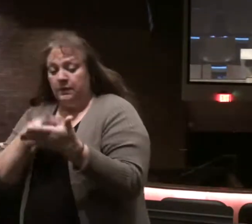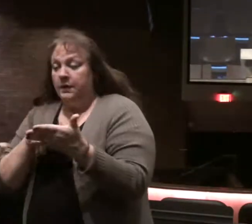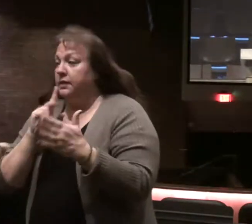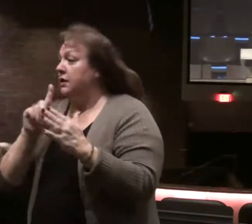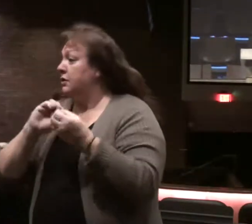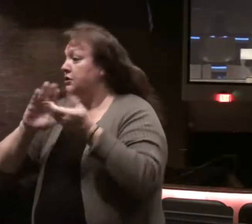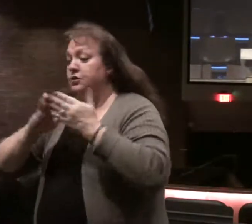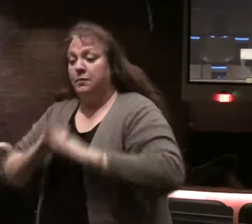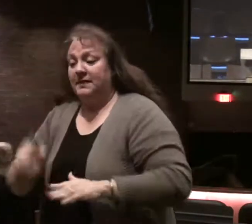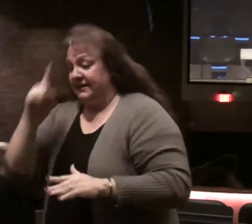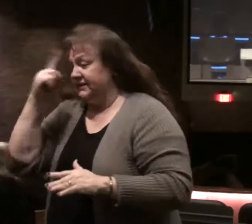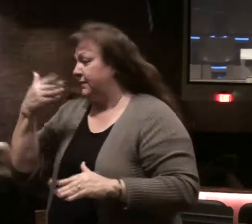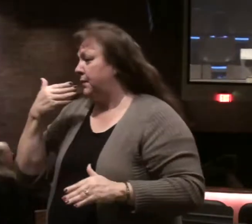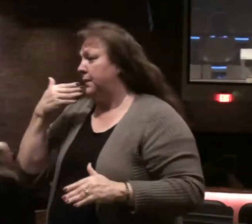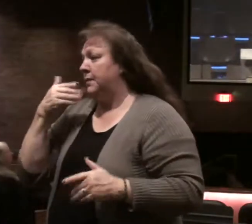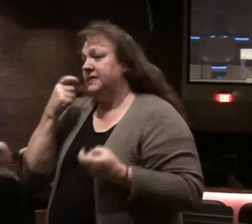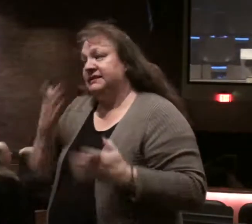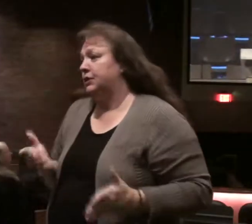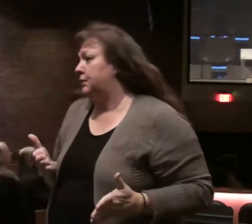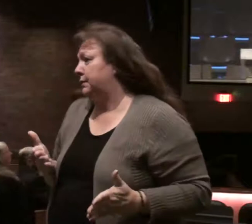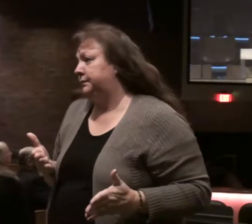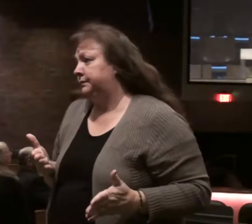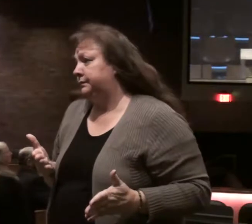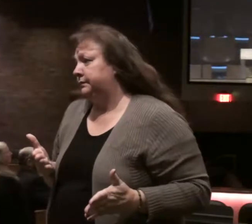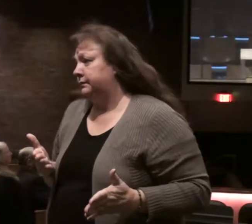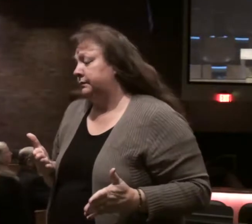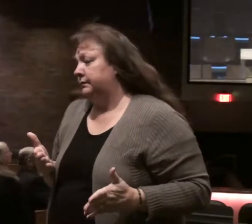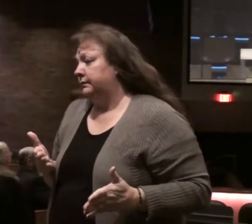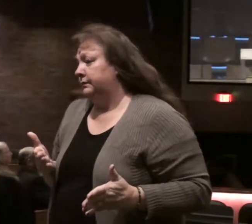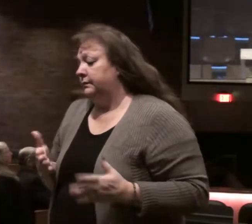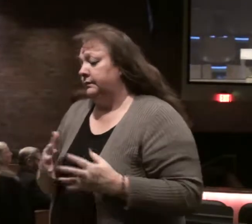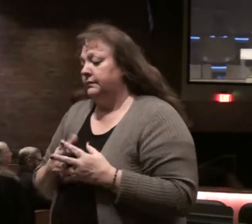there is no peace for the wicked, says the Lord.